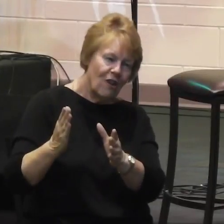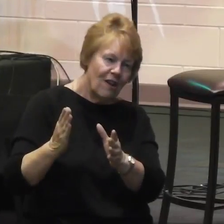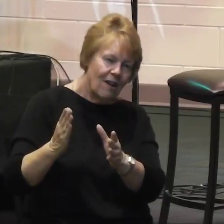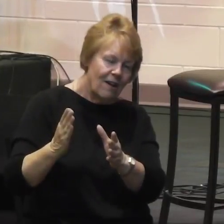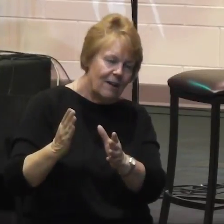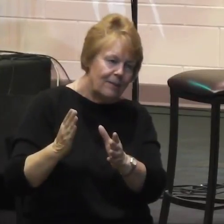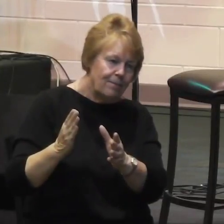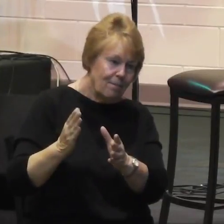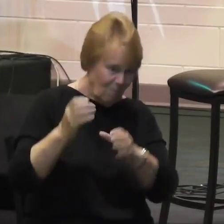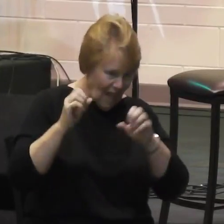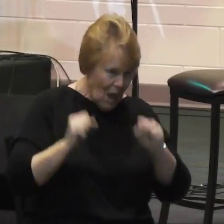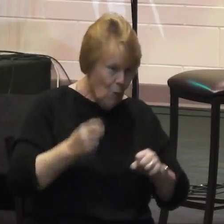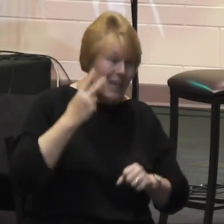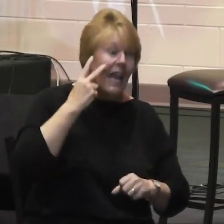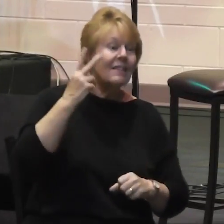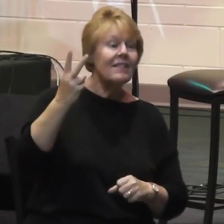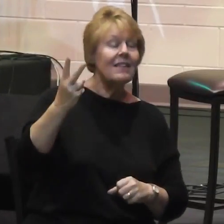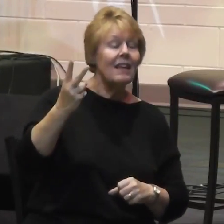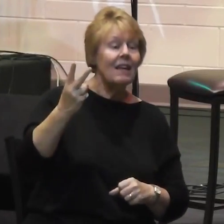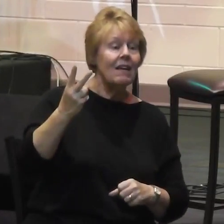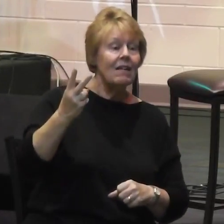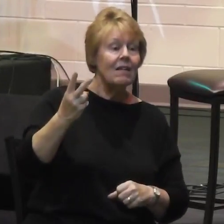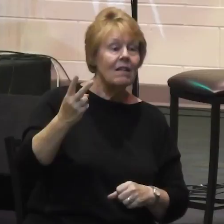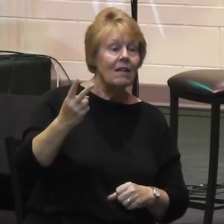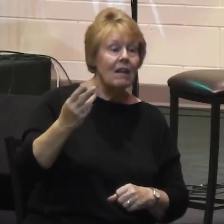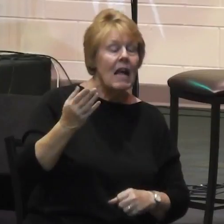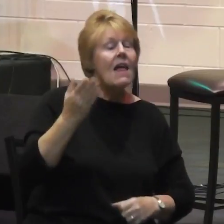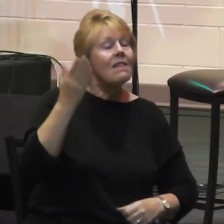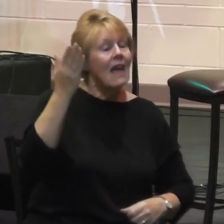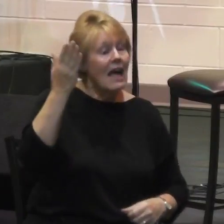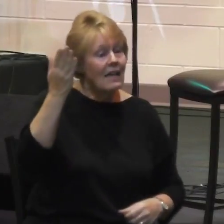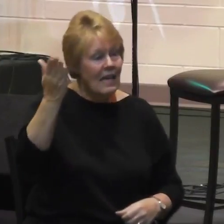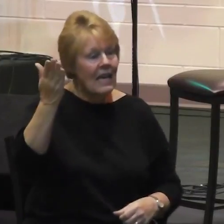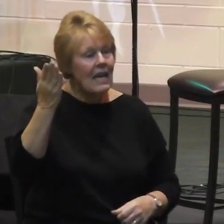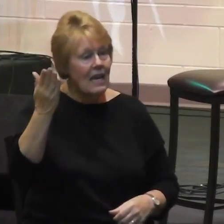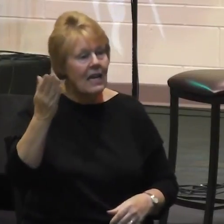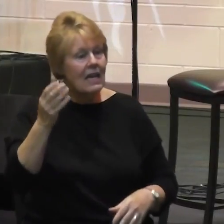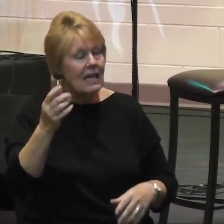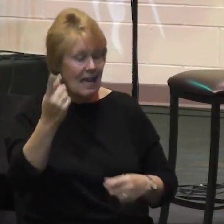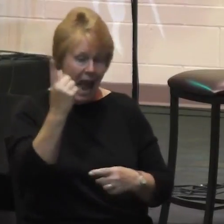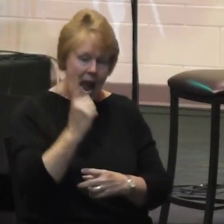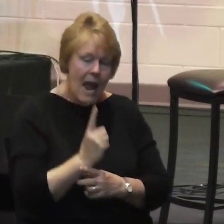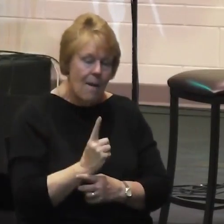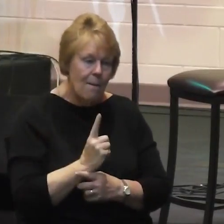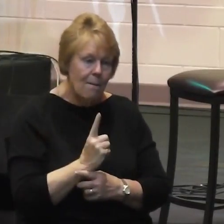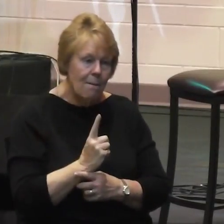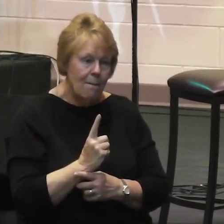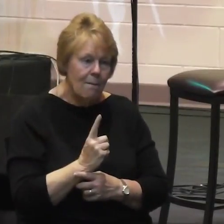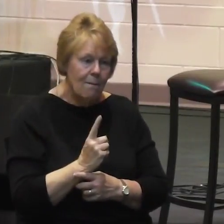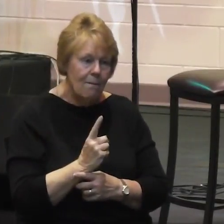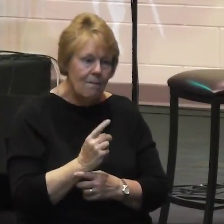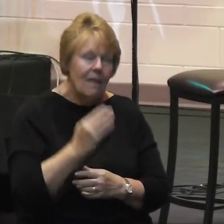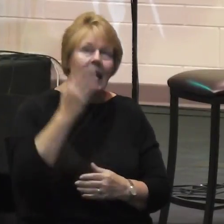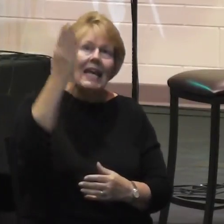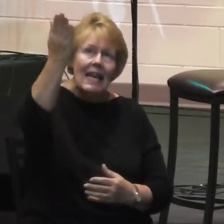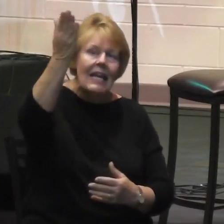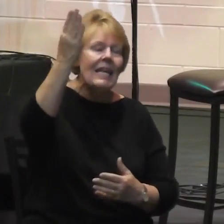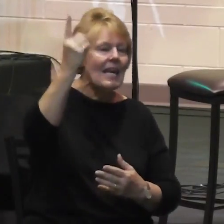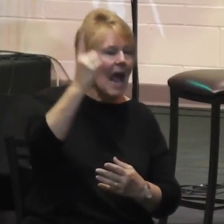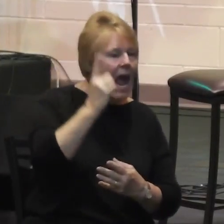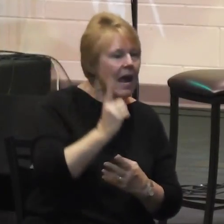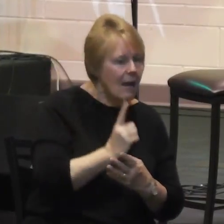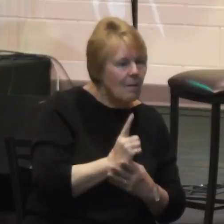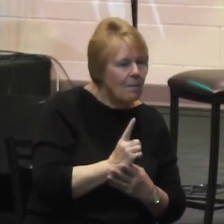then we see that he came. He came. He moved from where he was. He was intentional. He came.